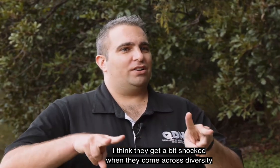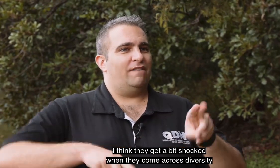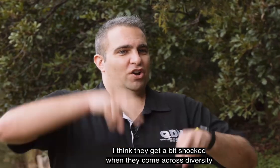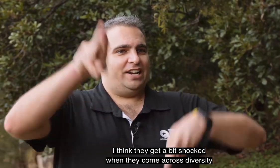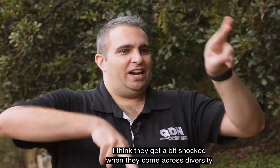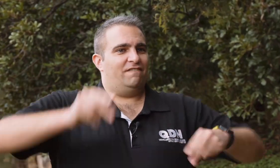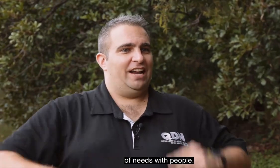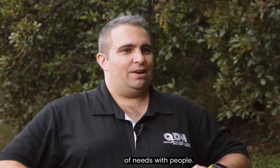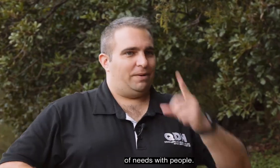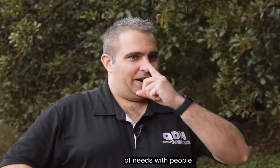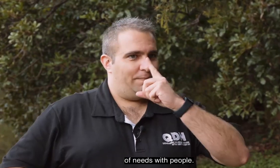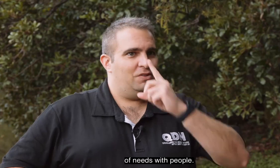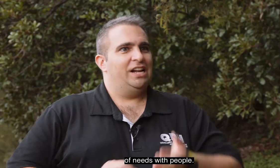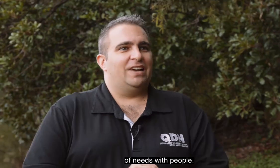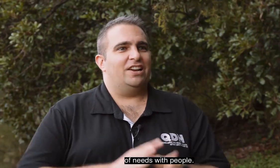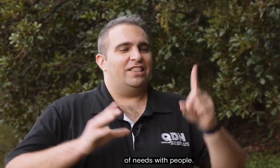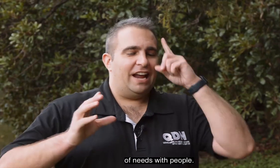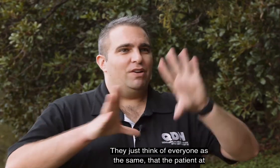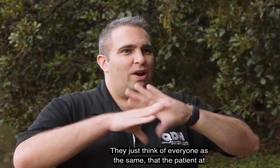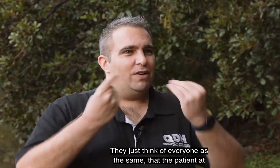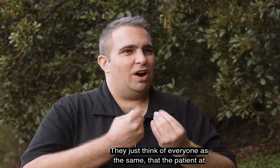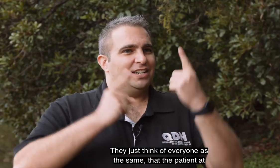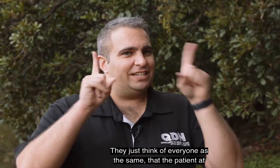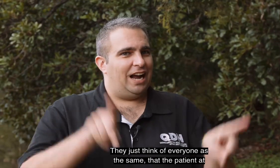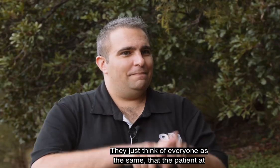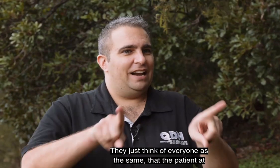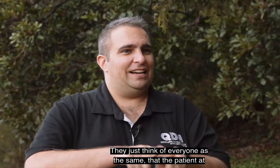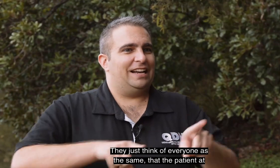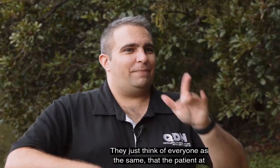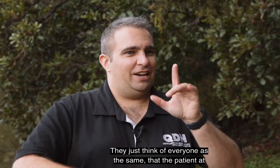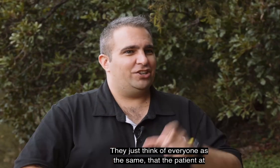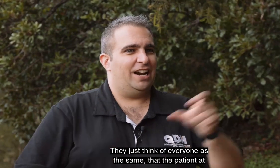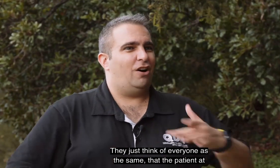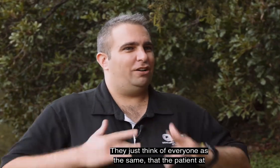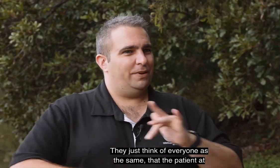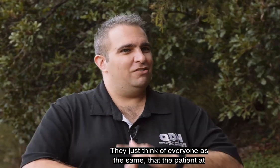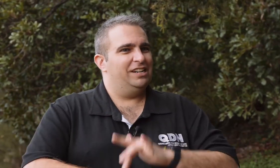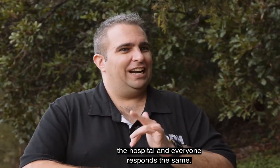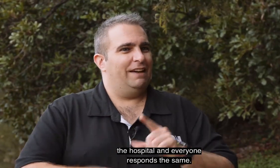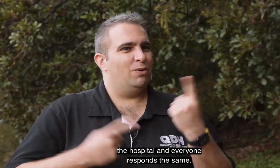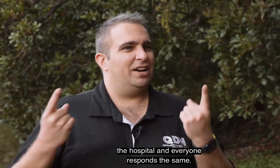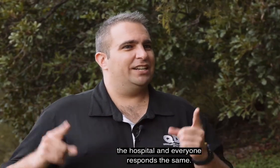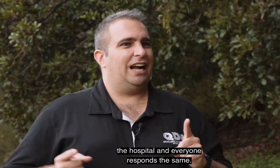diversity of needs with people. They just think everyone's the same, at the patient, at the hospital and everyone's